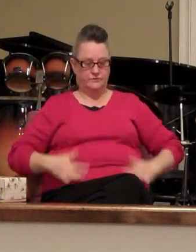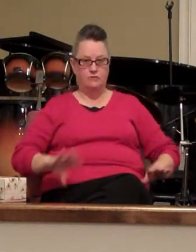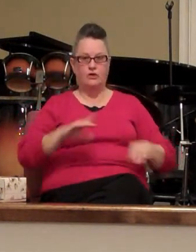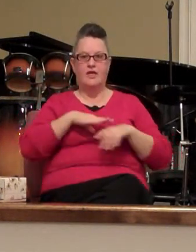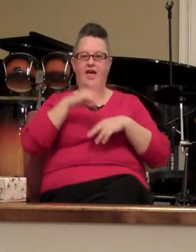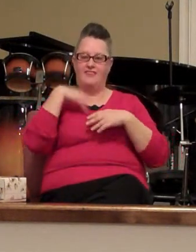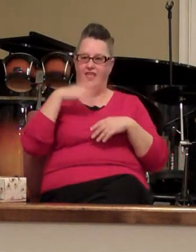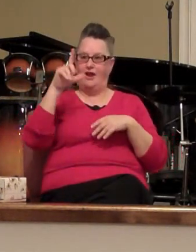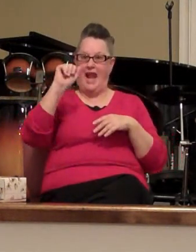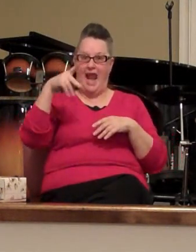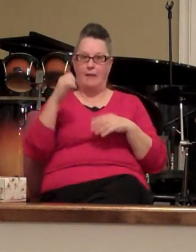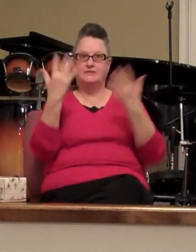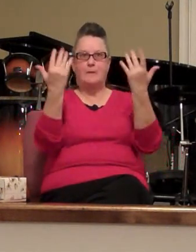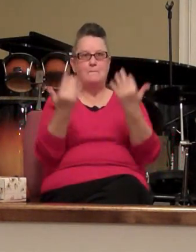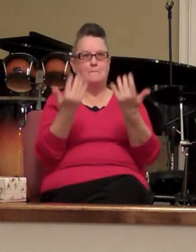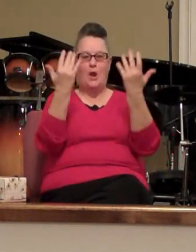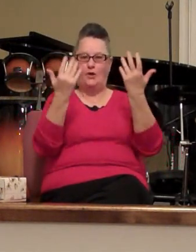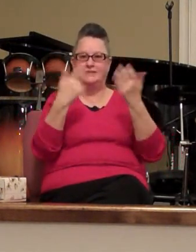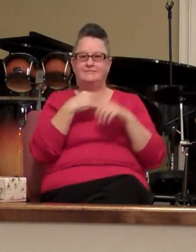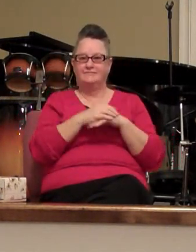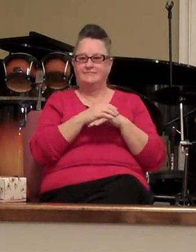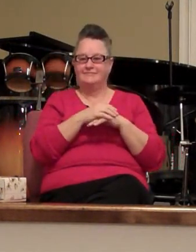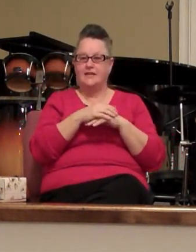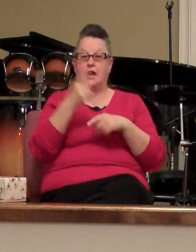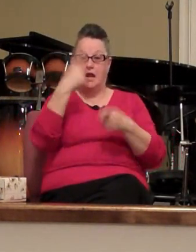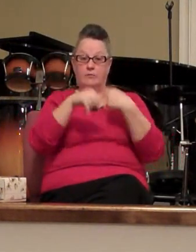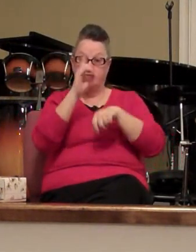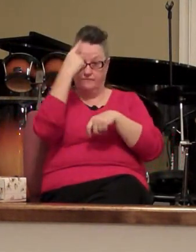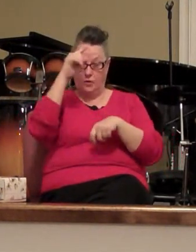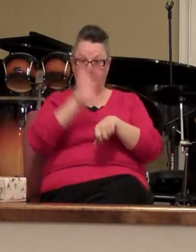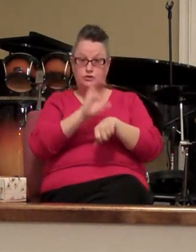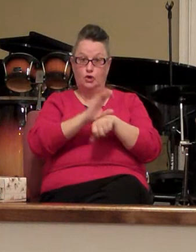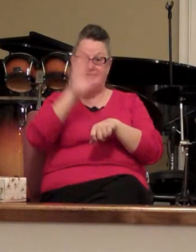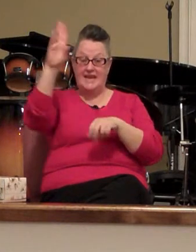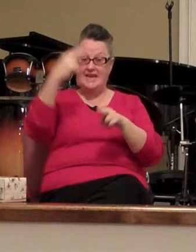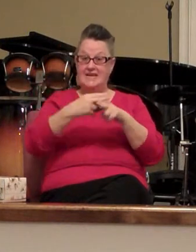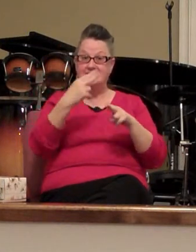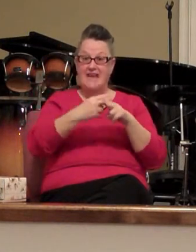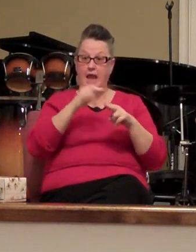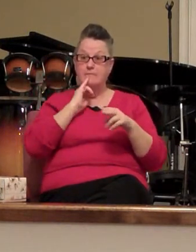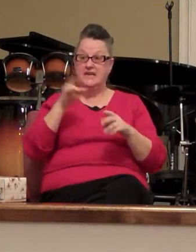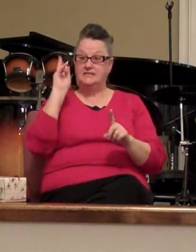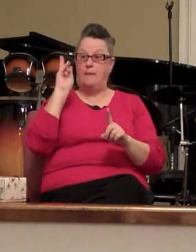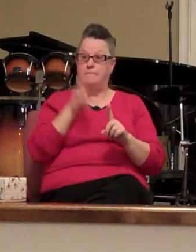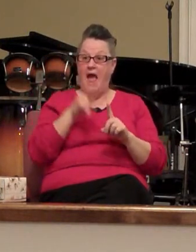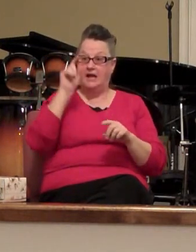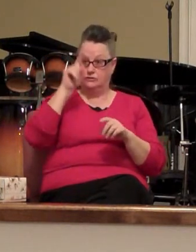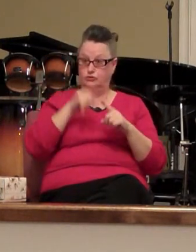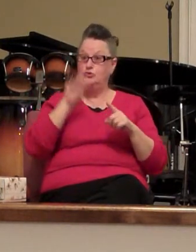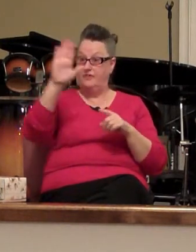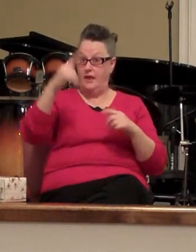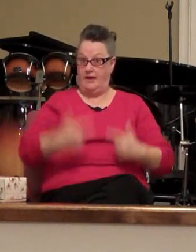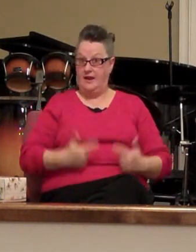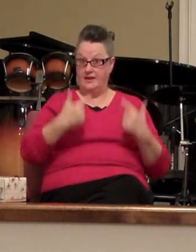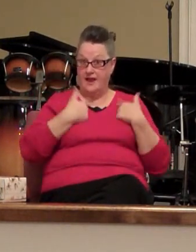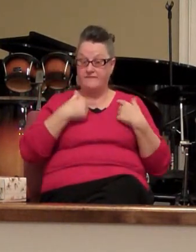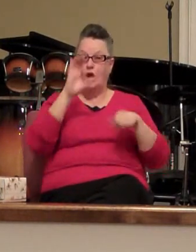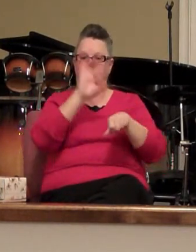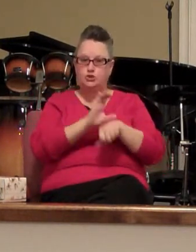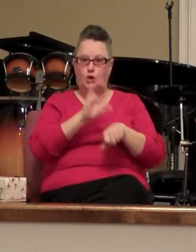lamps are burning he is coming for a church that His name is applied to their lives. Church, it is time.